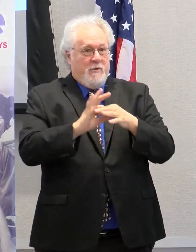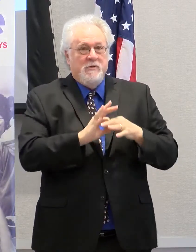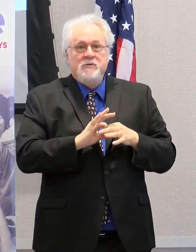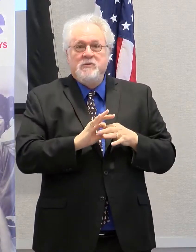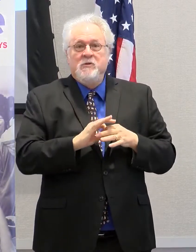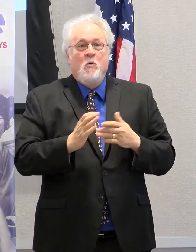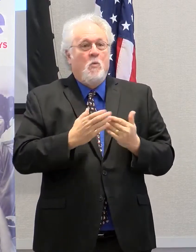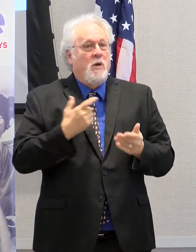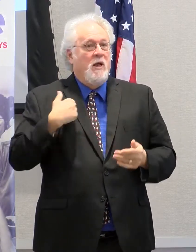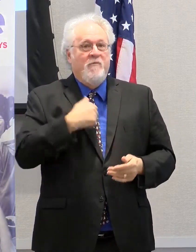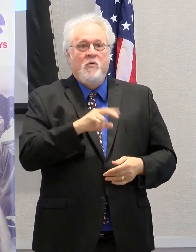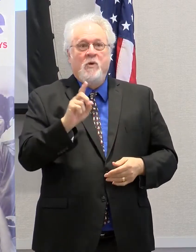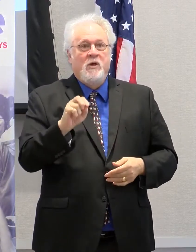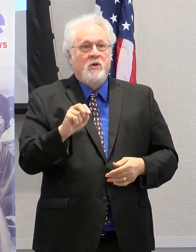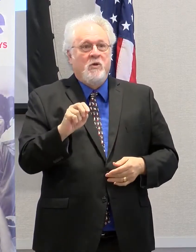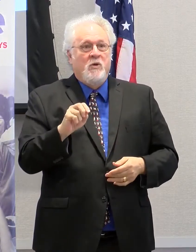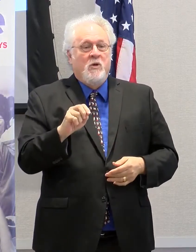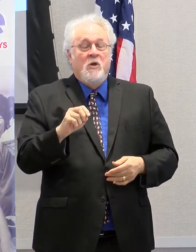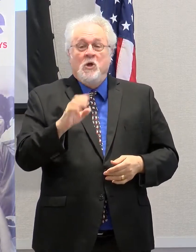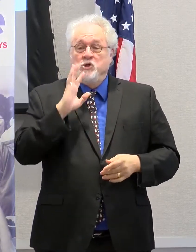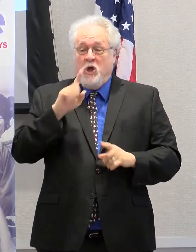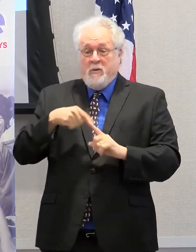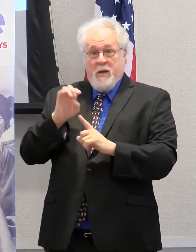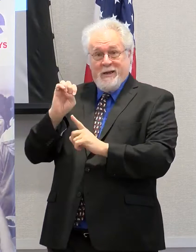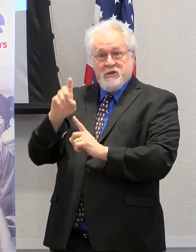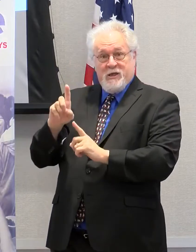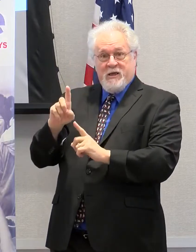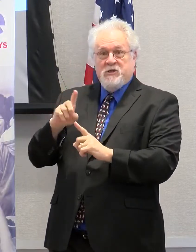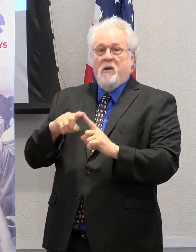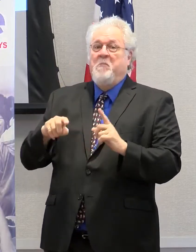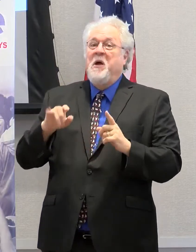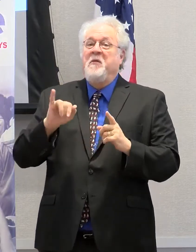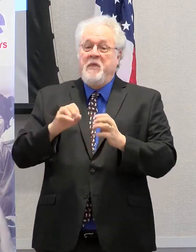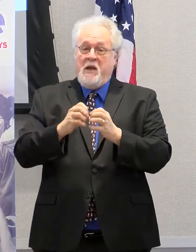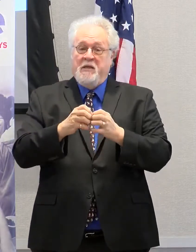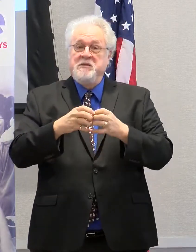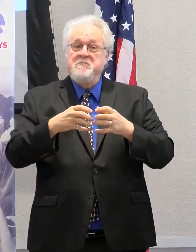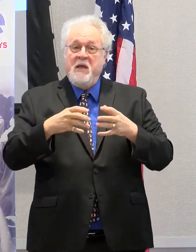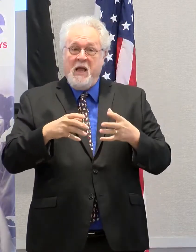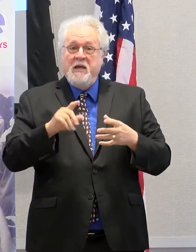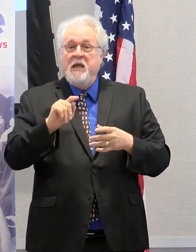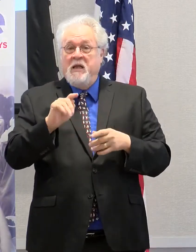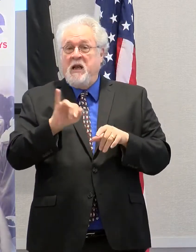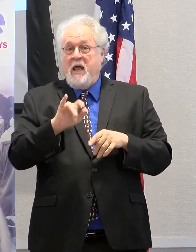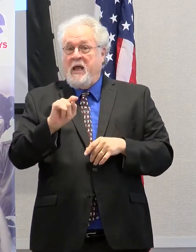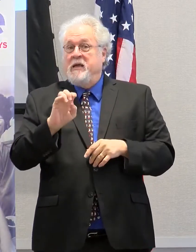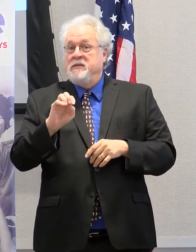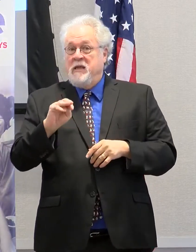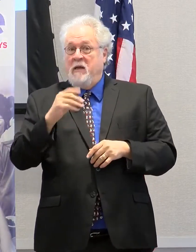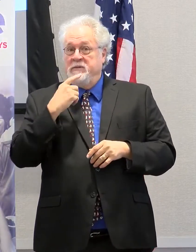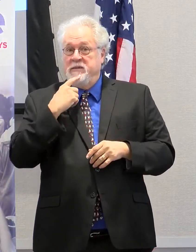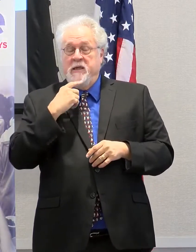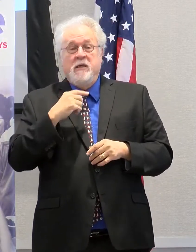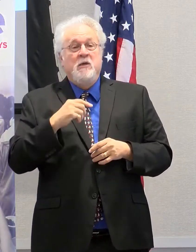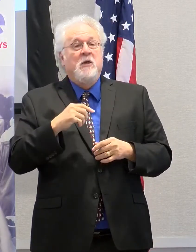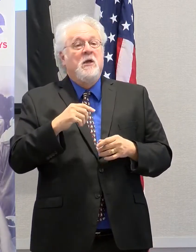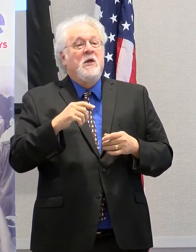we do. And we're talking about education now, but that has expanded, as Tom may mention, to